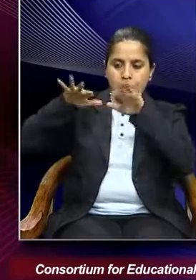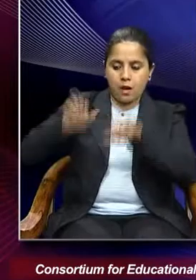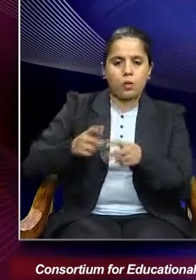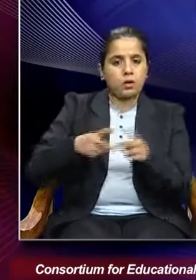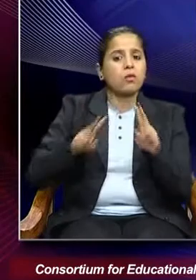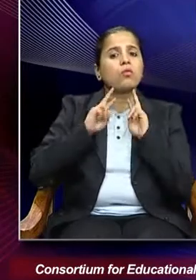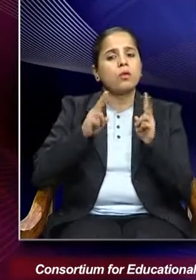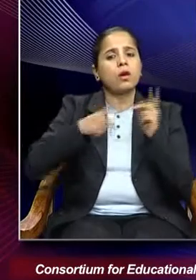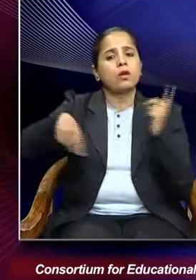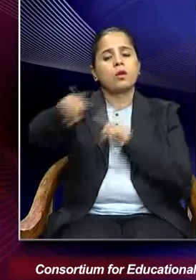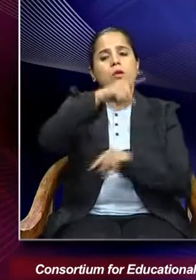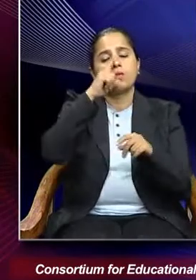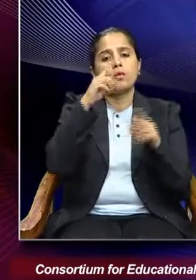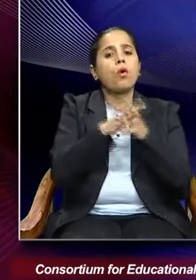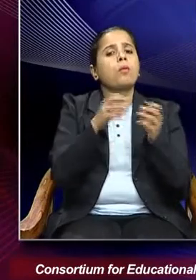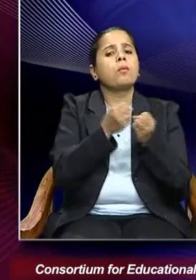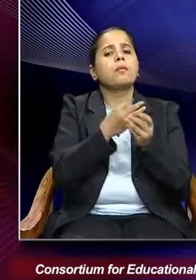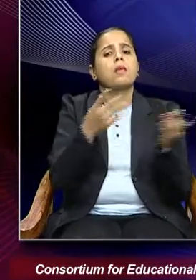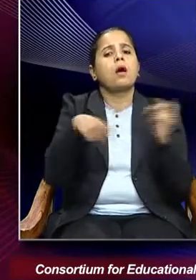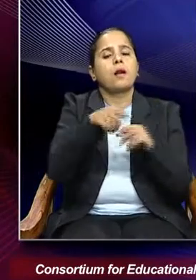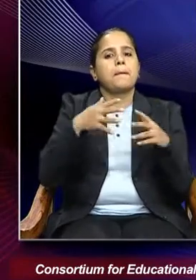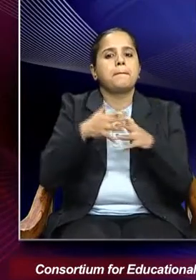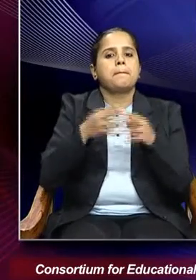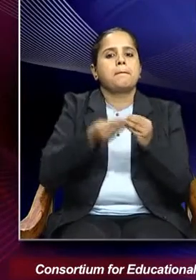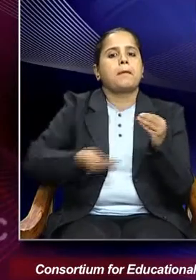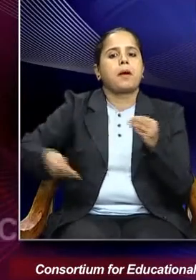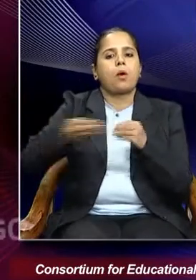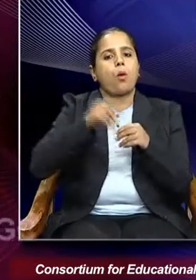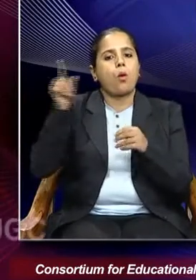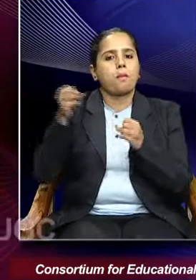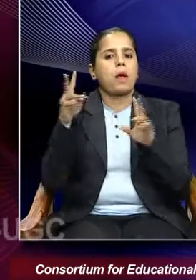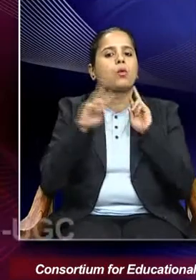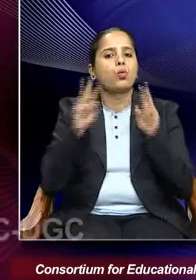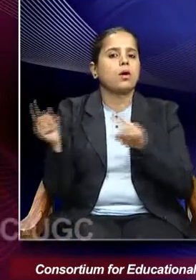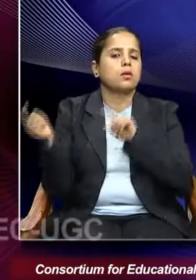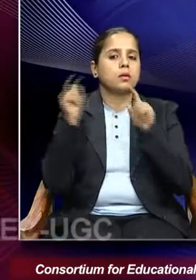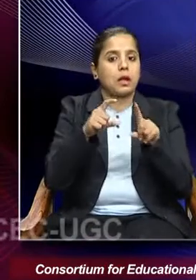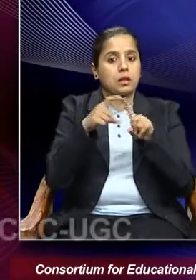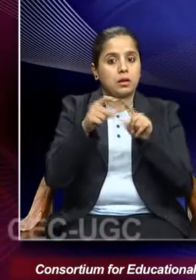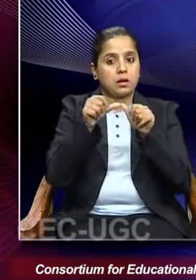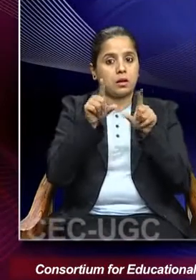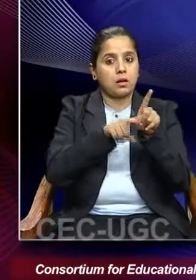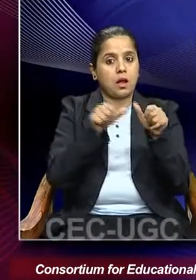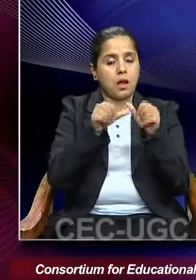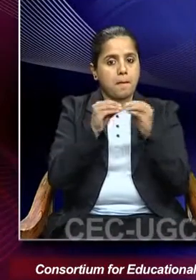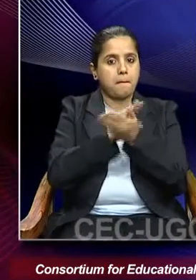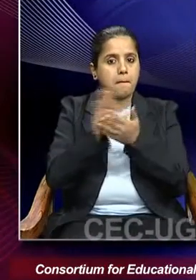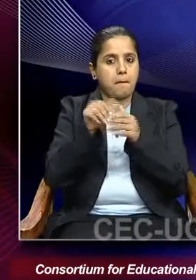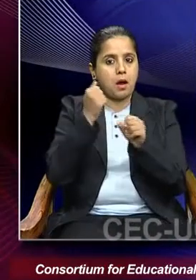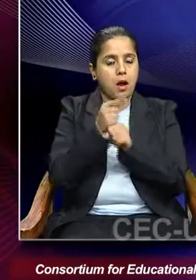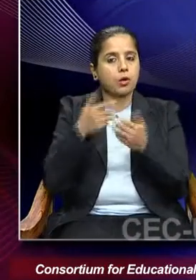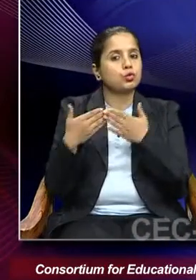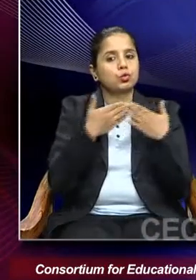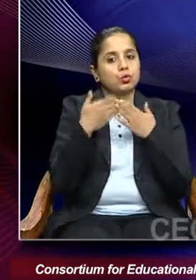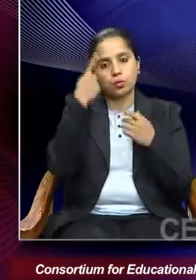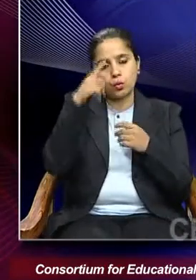largely belonged to Bengal. The Daya Bhag school of law that was prevalent